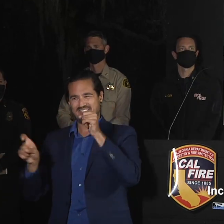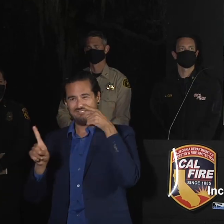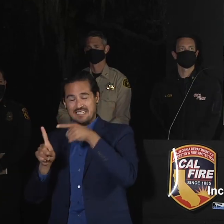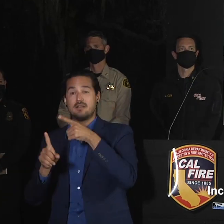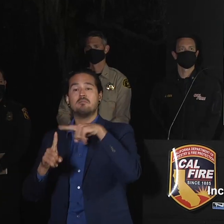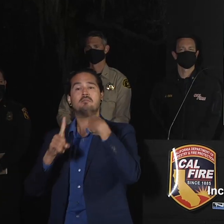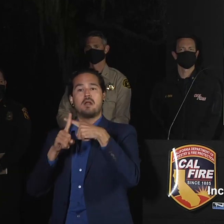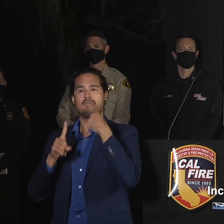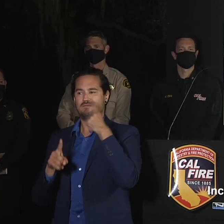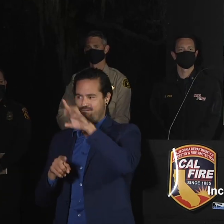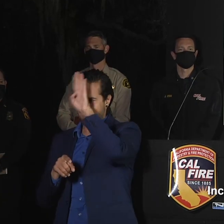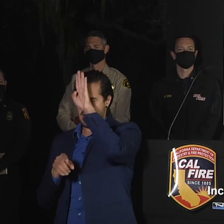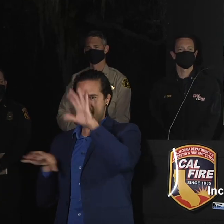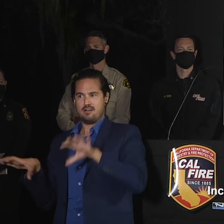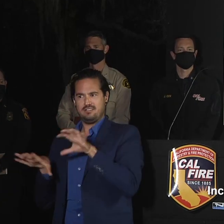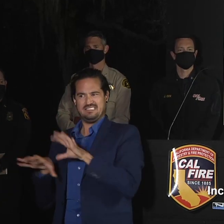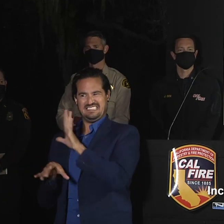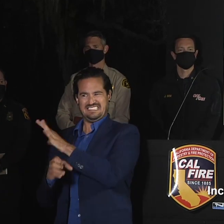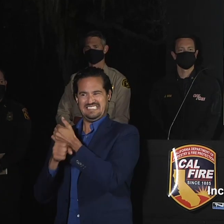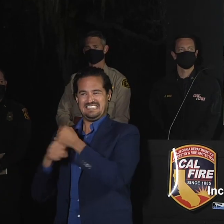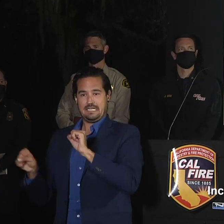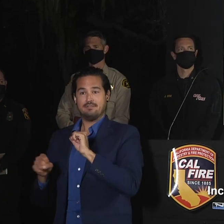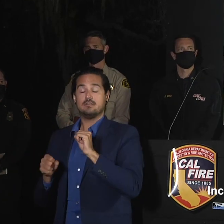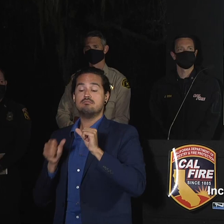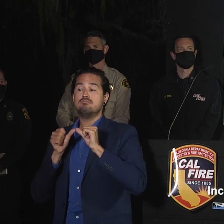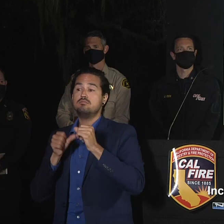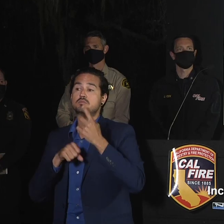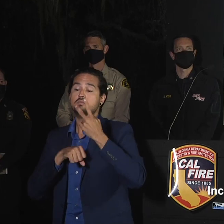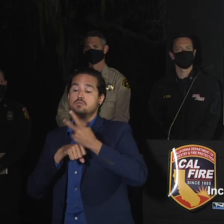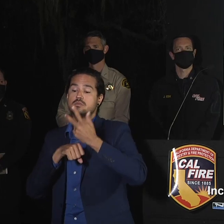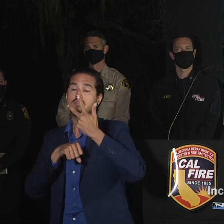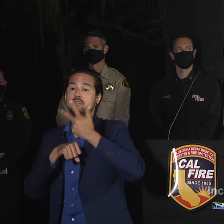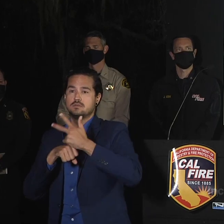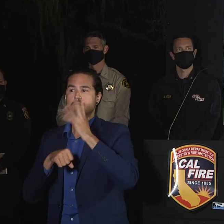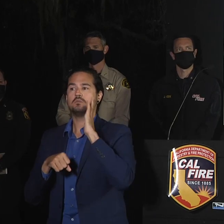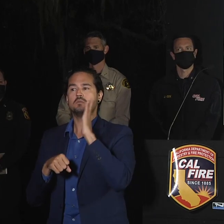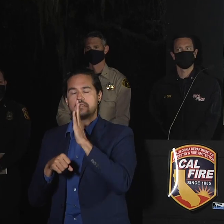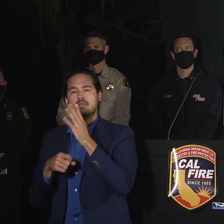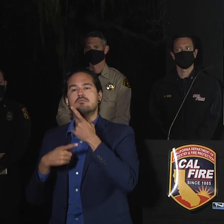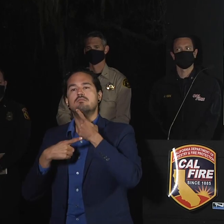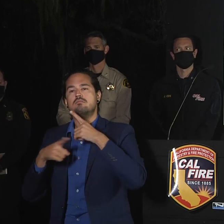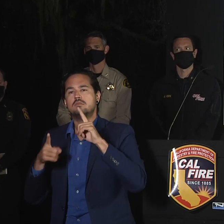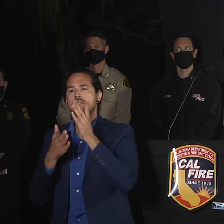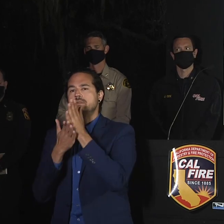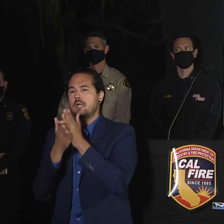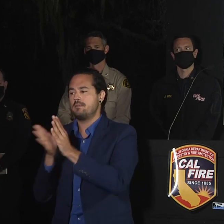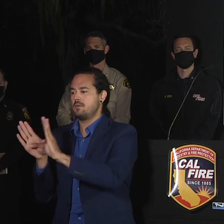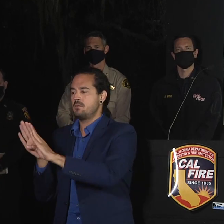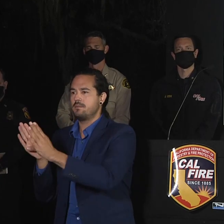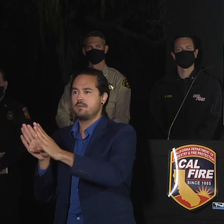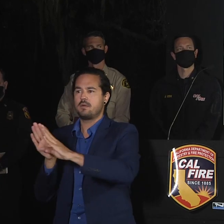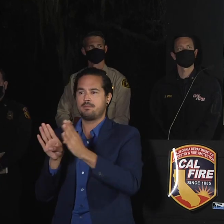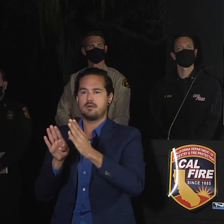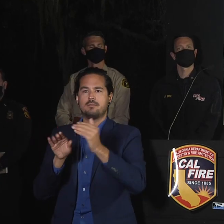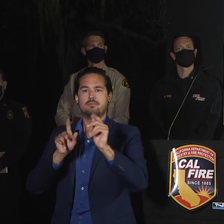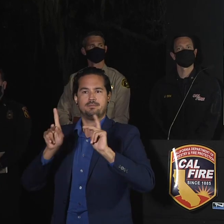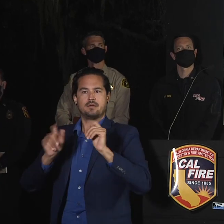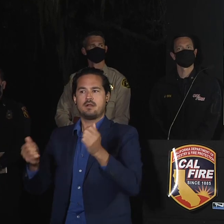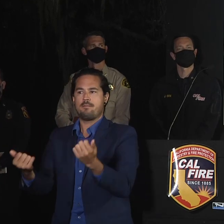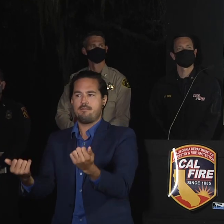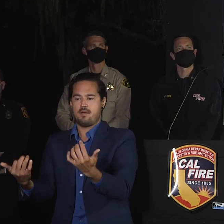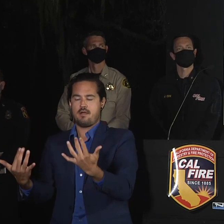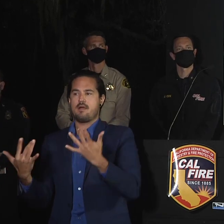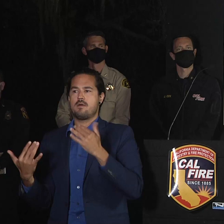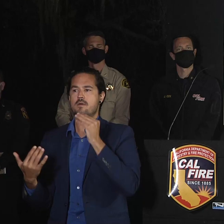we're going to be looking at repopulating different areas in and around this fire, making the recommendations with